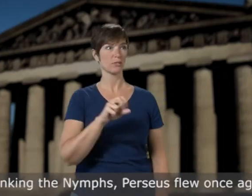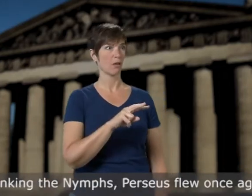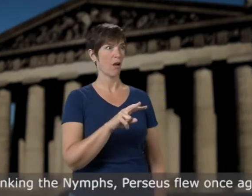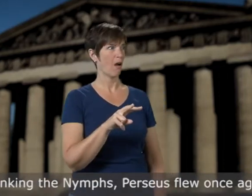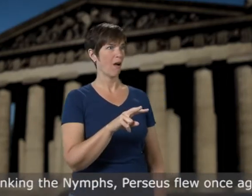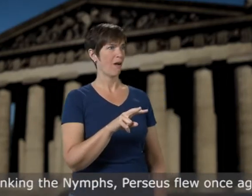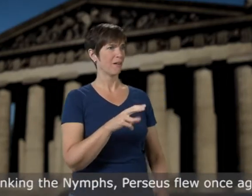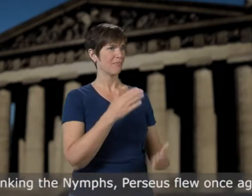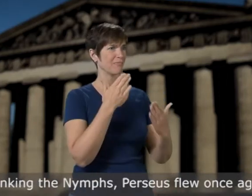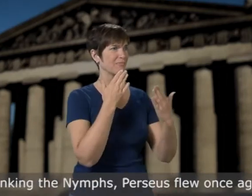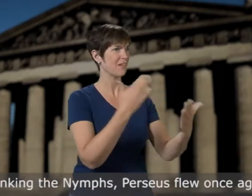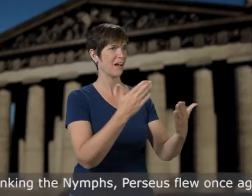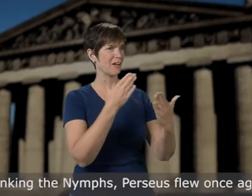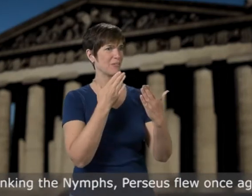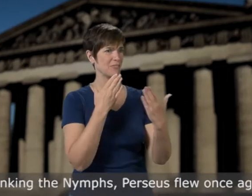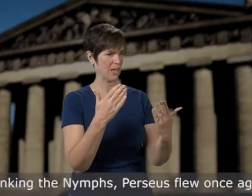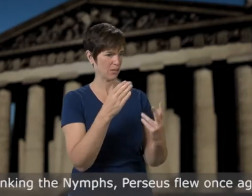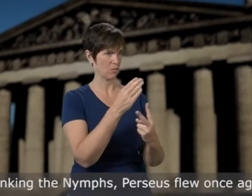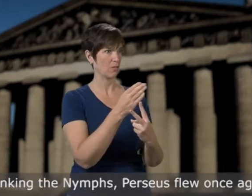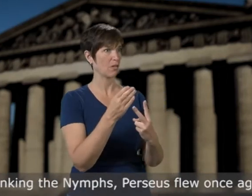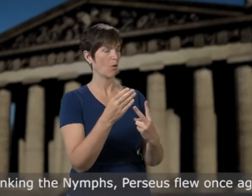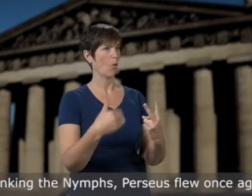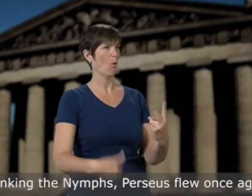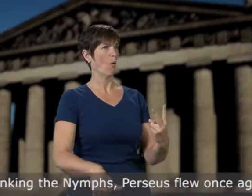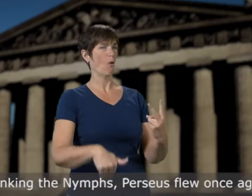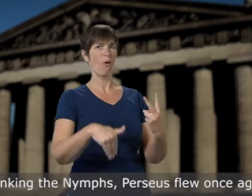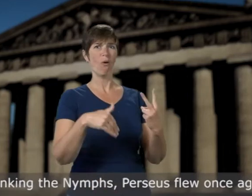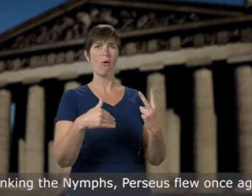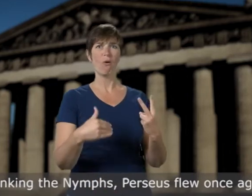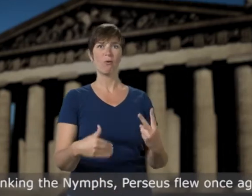thanking the nymphs Perseus flew once again